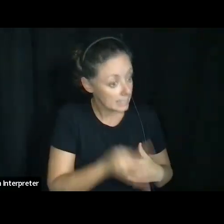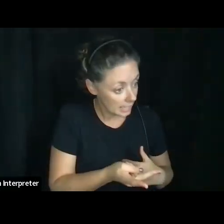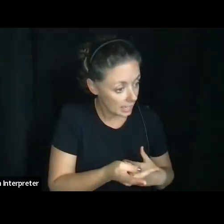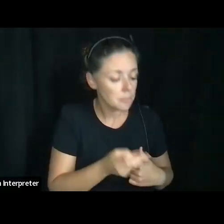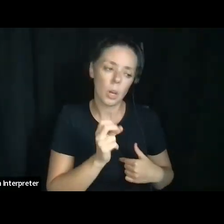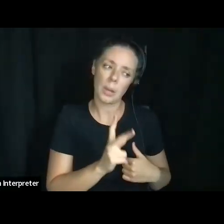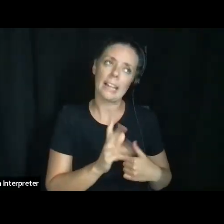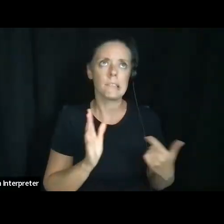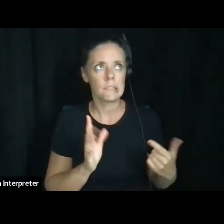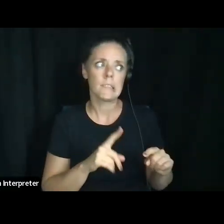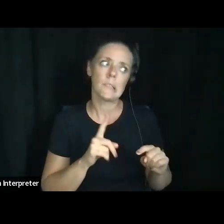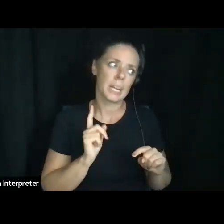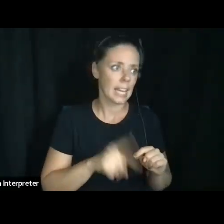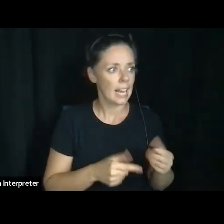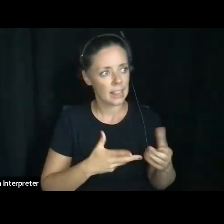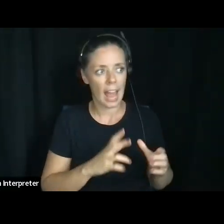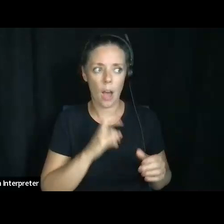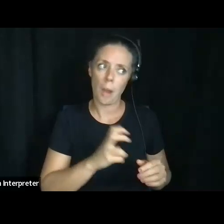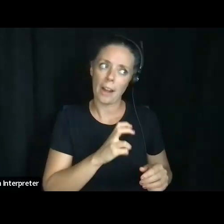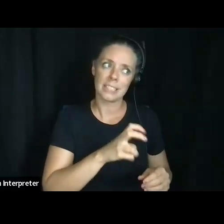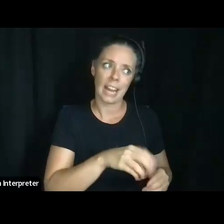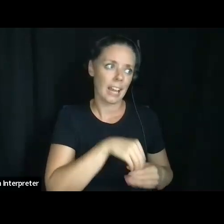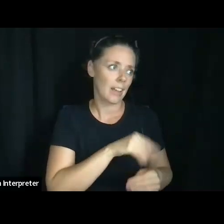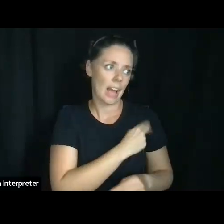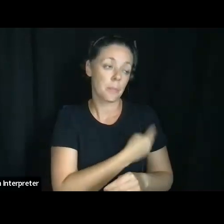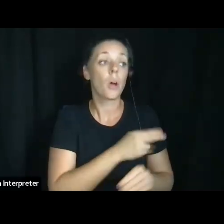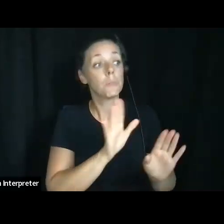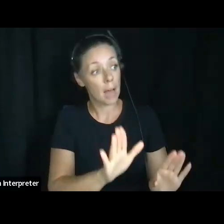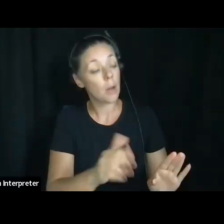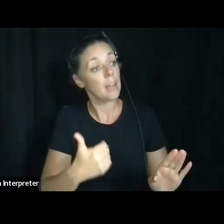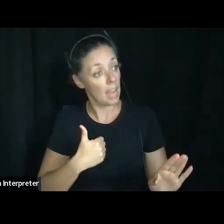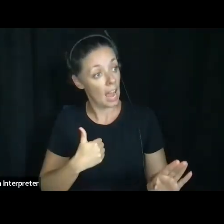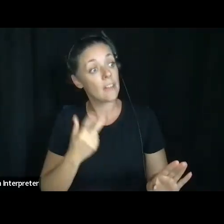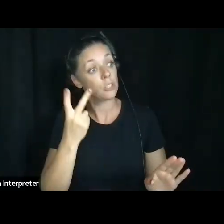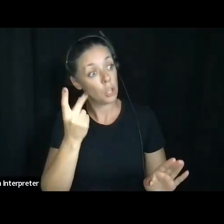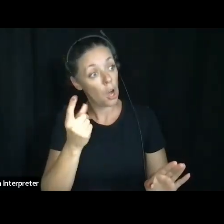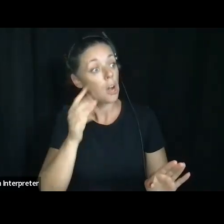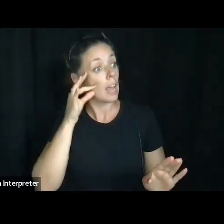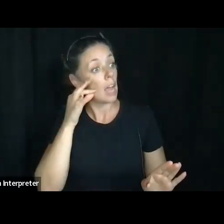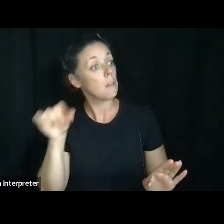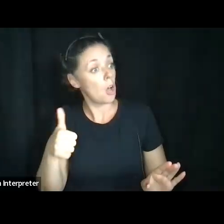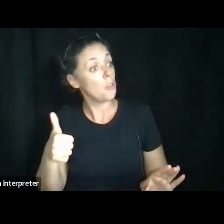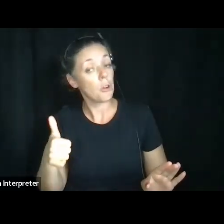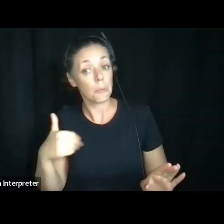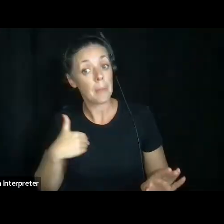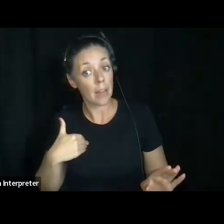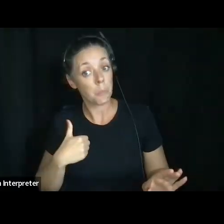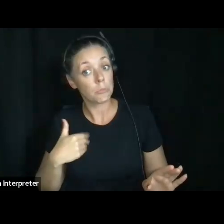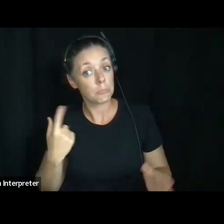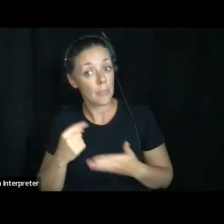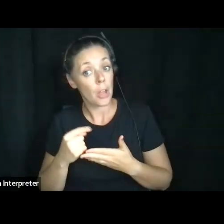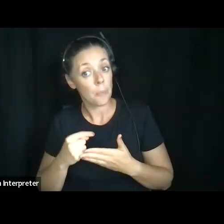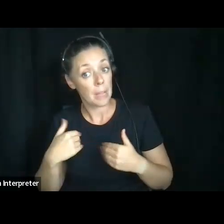can't let you have your rattlesnake in the hospital, but we do have dogs and cats and other animals that are therapy animals that come in.